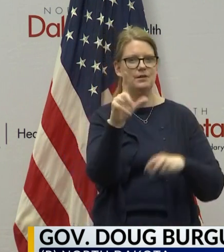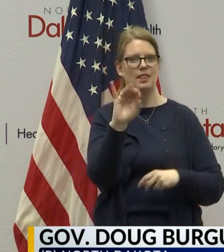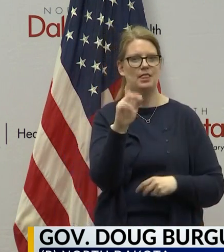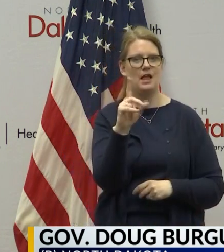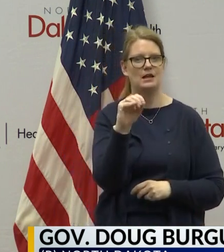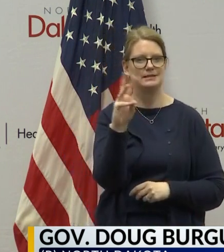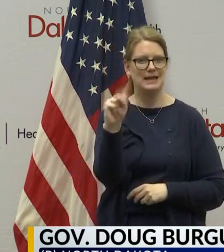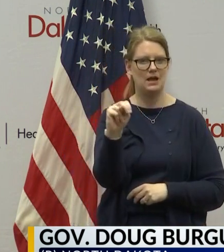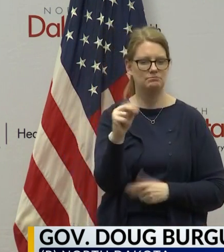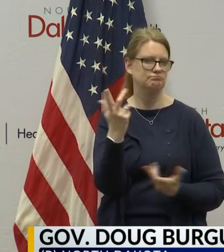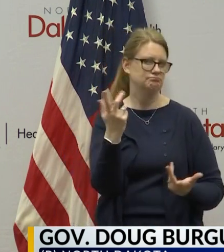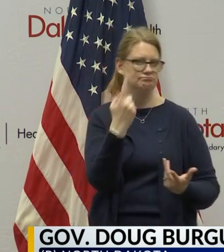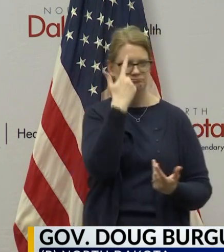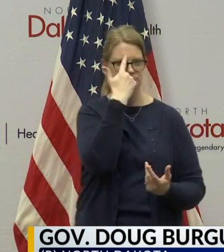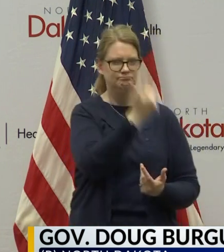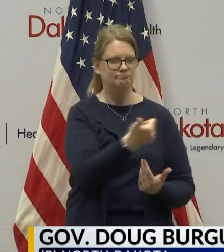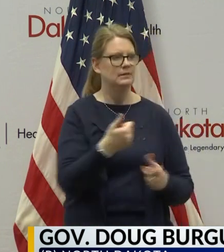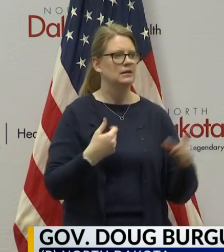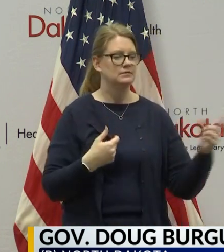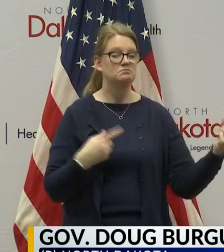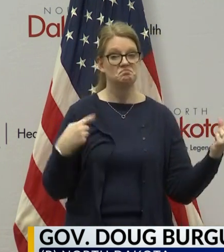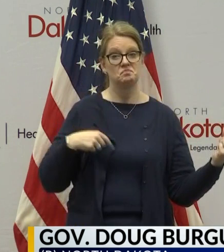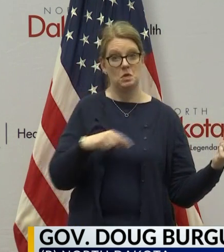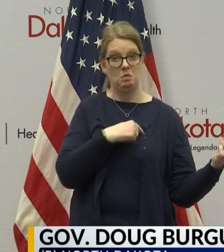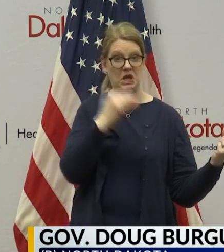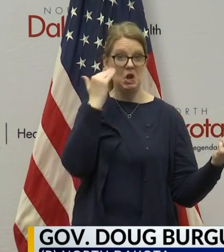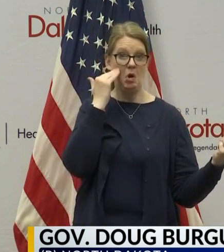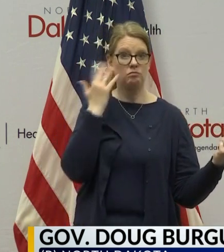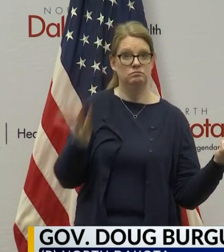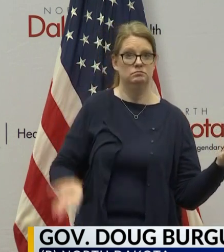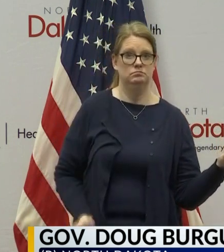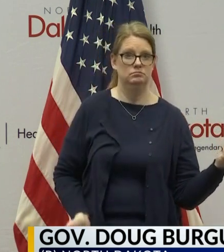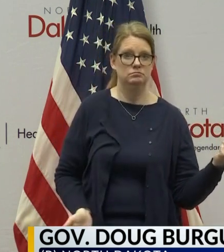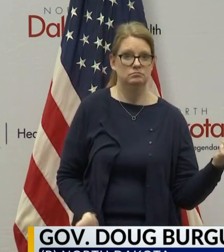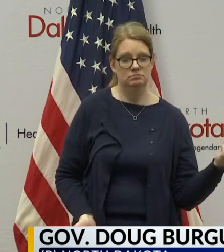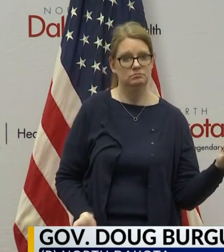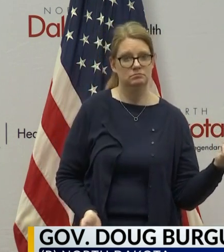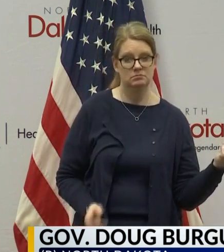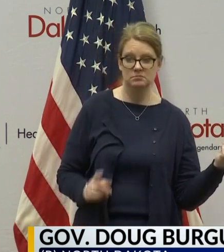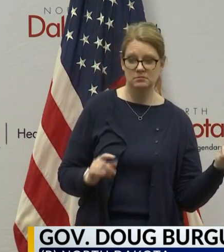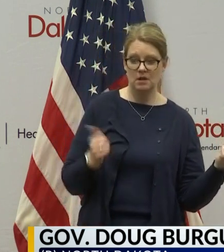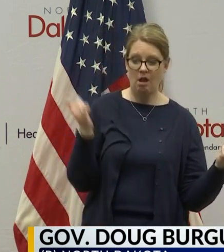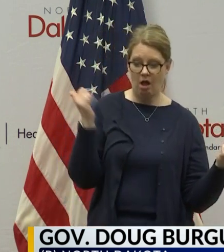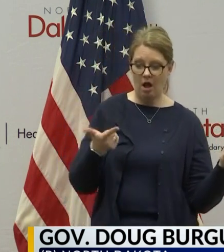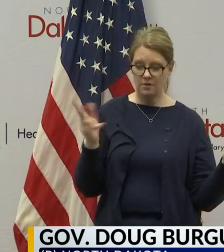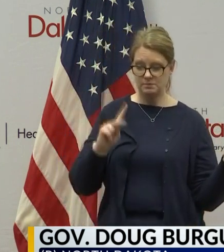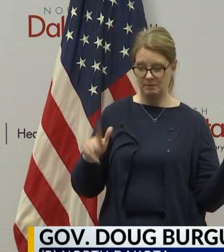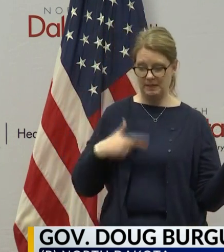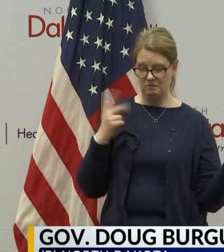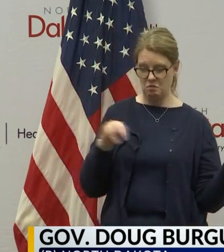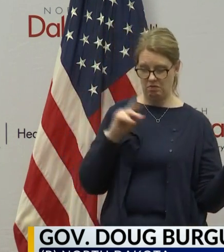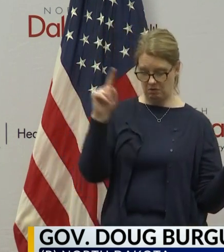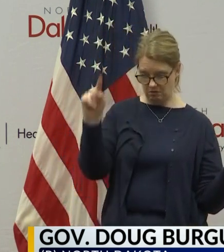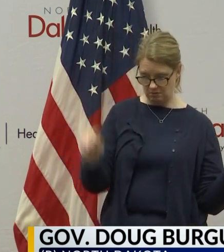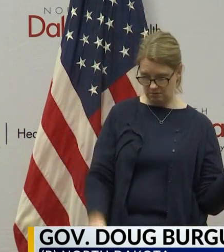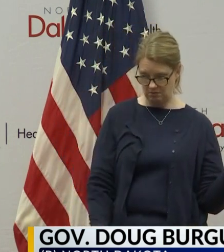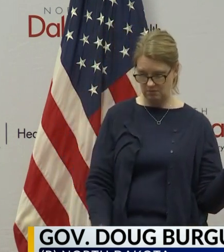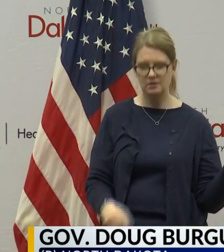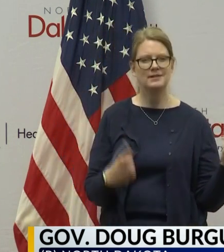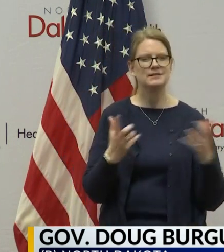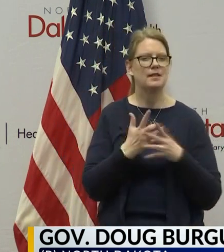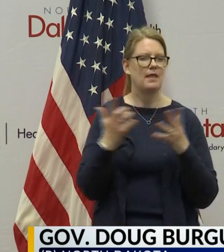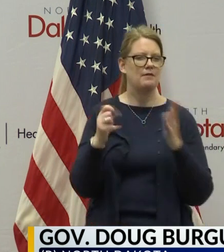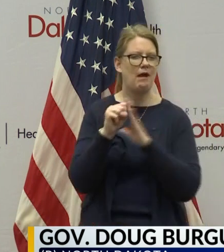Well, aware of that, and there's no way of sorting how many of those people live in North Dakota. I know there's been a lot of out of state